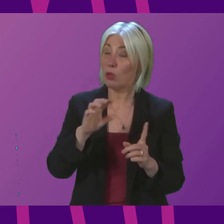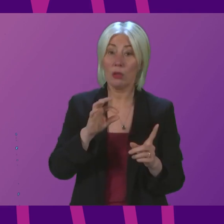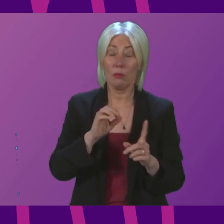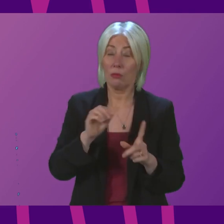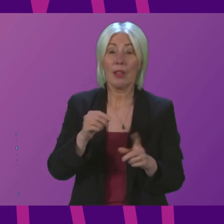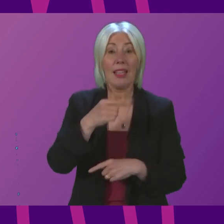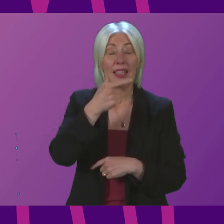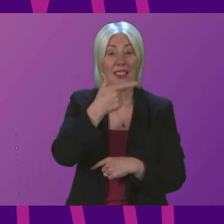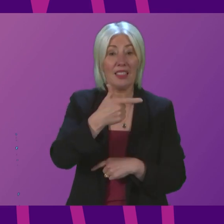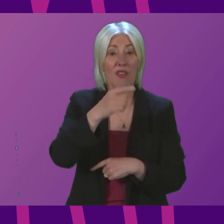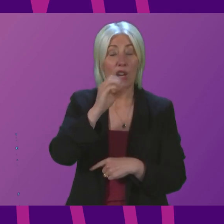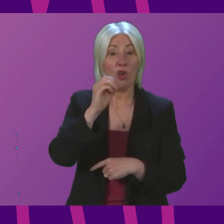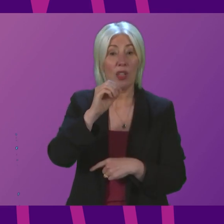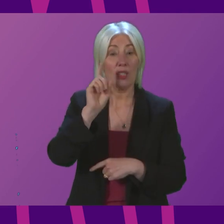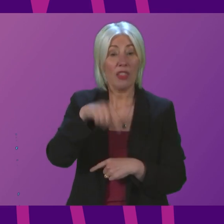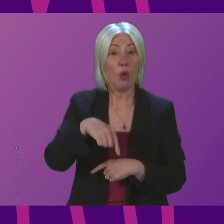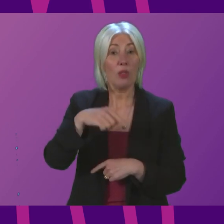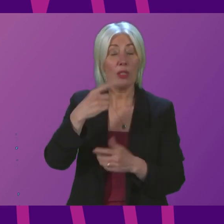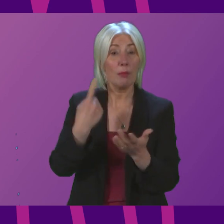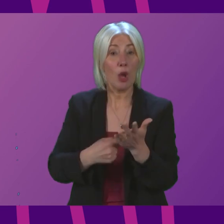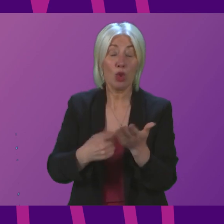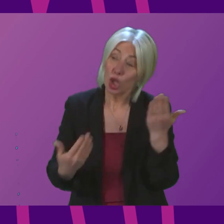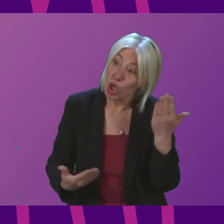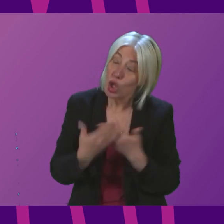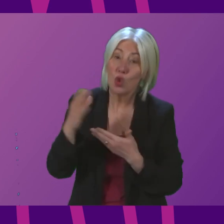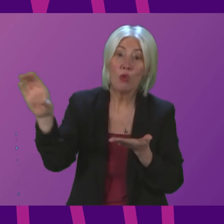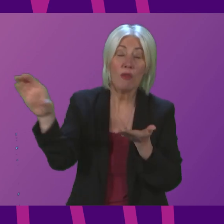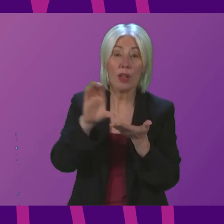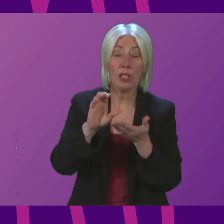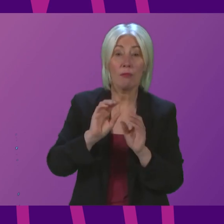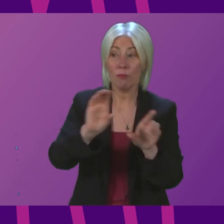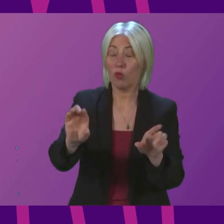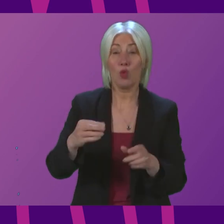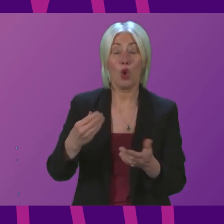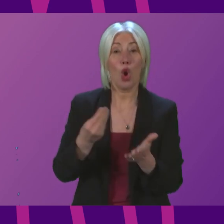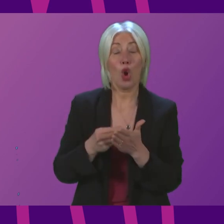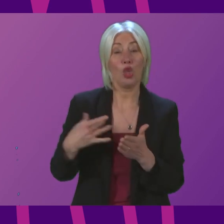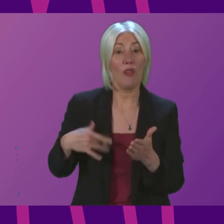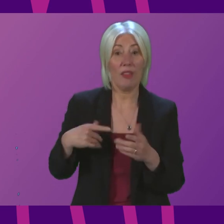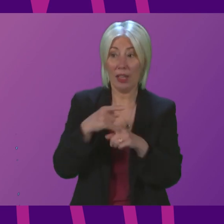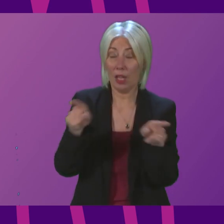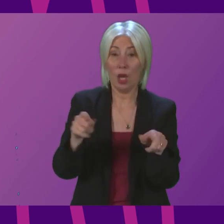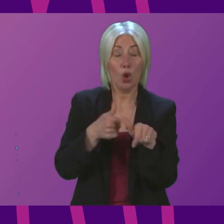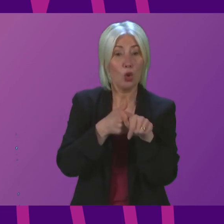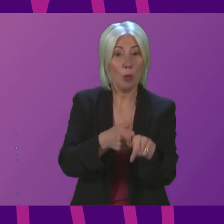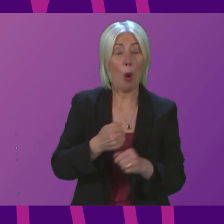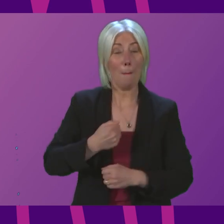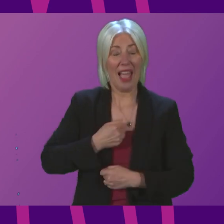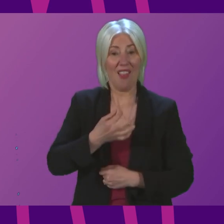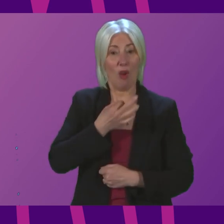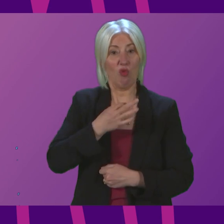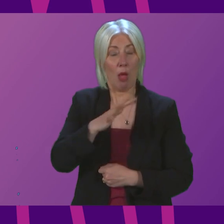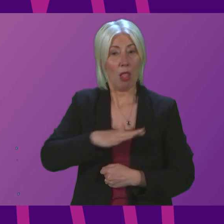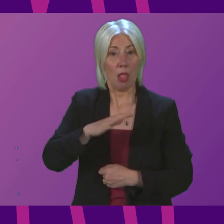£700,000 of new money in cost-of-living measures to support my vulnerable constituents.